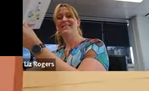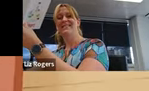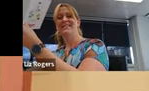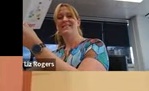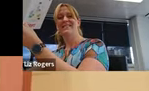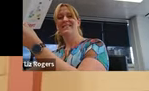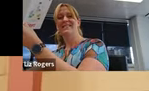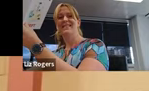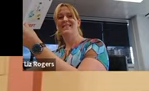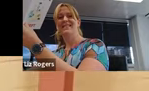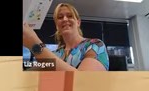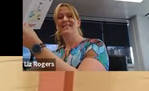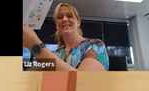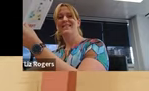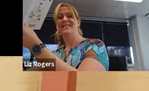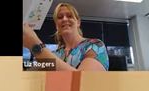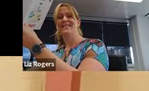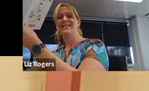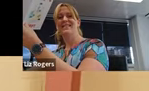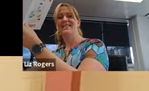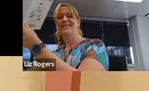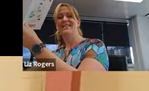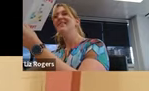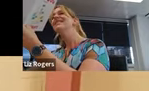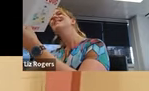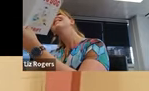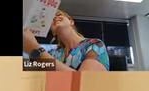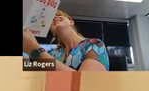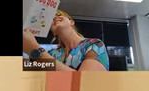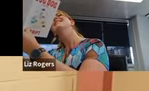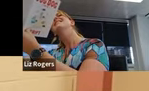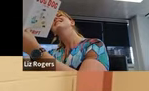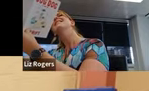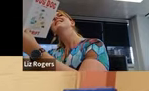I'm not going hurt you. Thank right. No such thing as a nice prop.